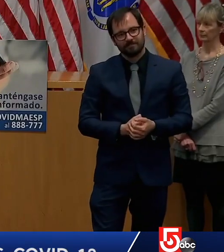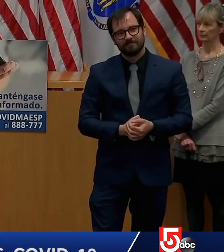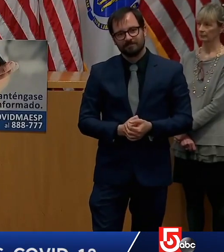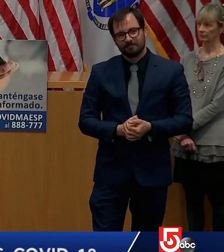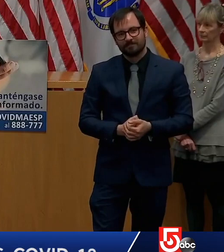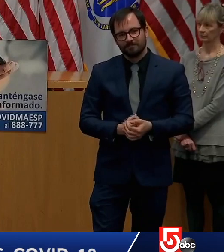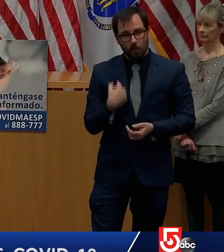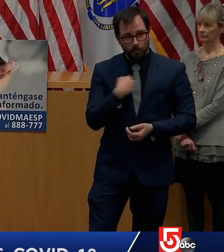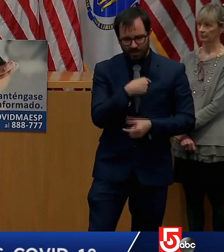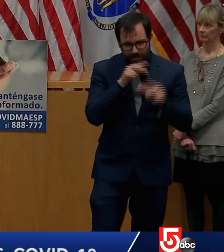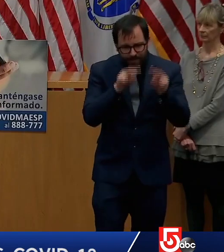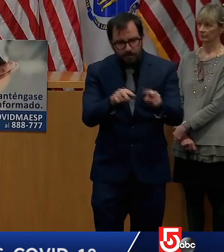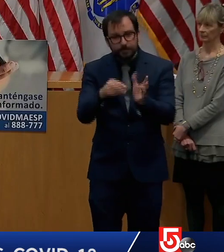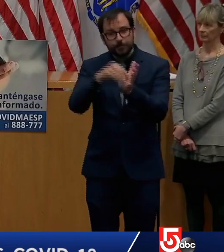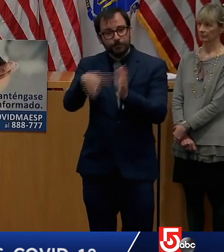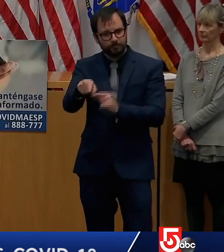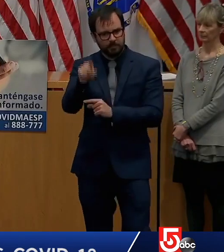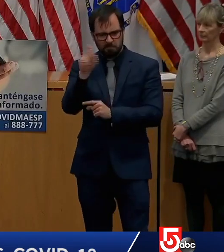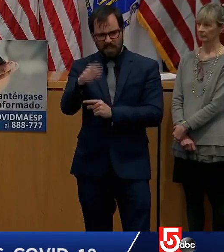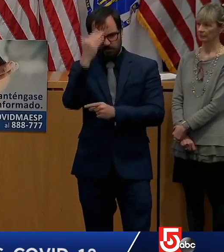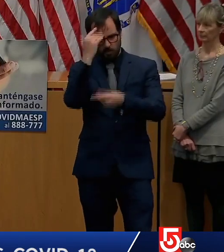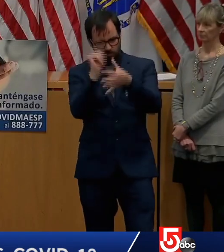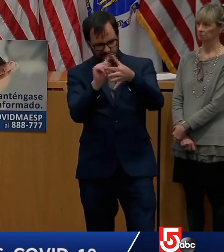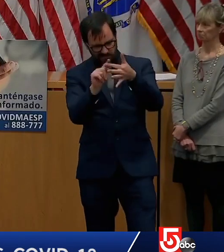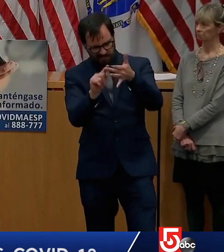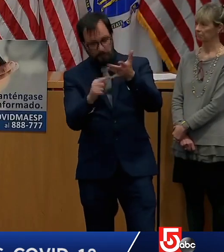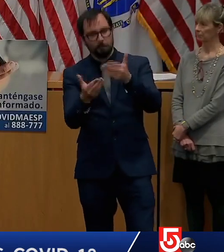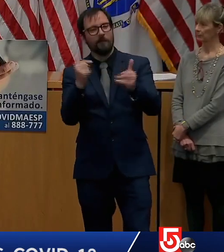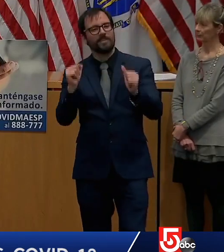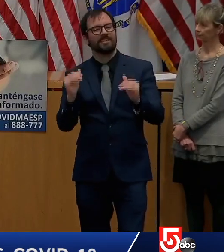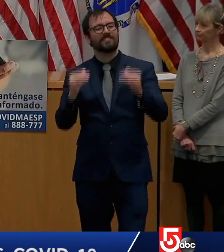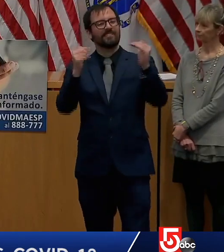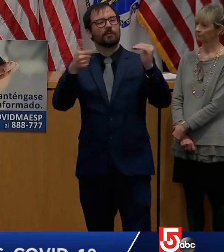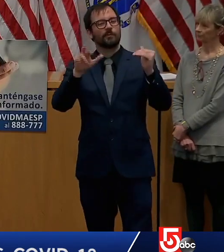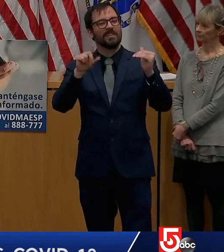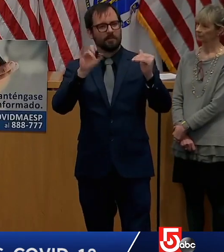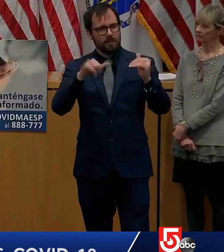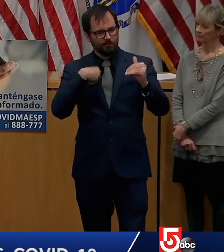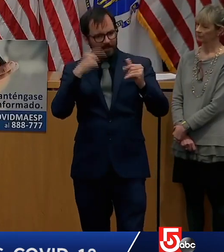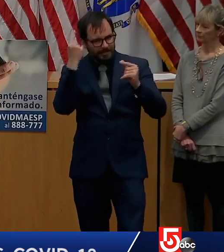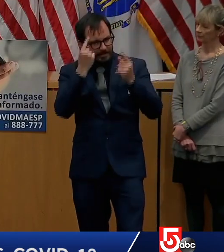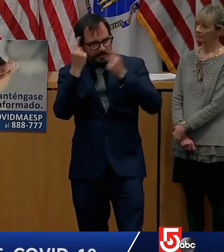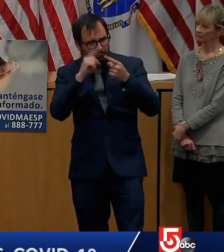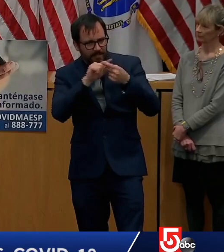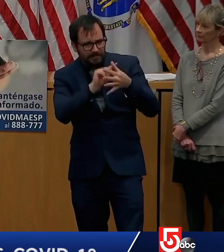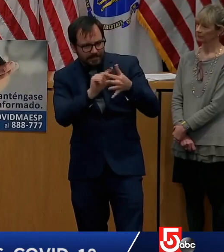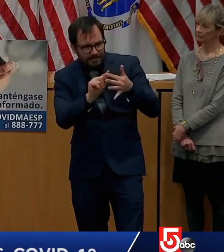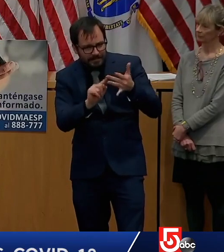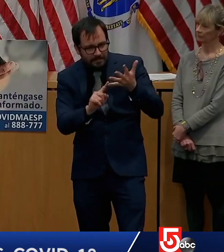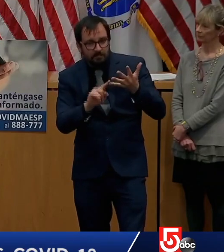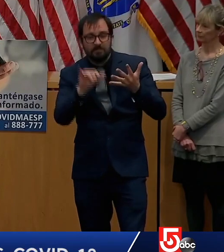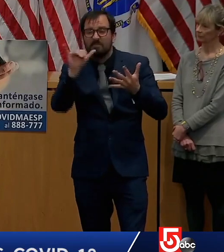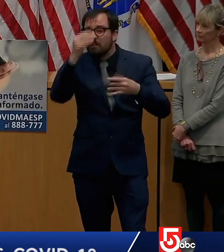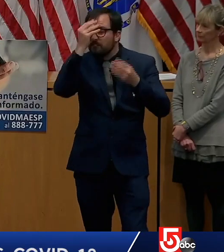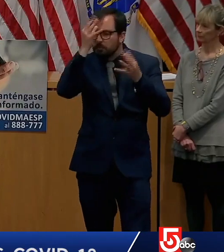coming out with the new guidance probably on Friday this week. Were the teachers' unions involved in this decision-making at all?